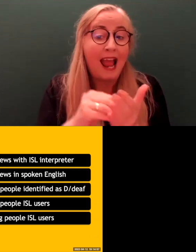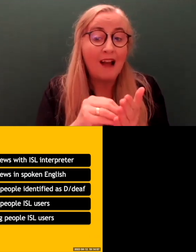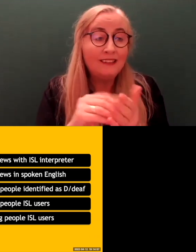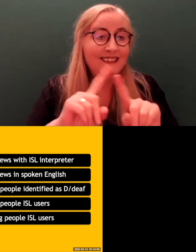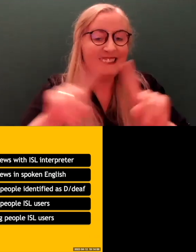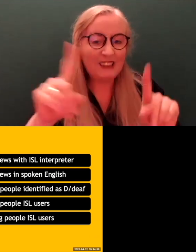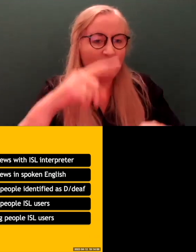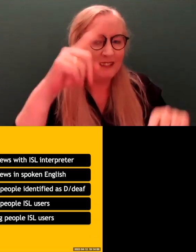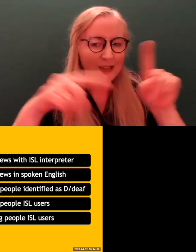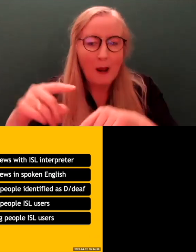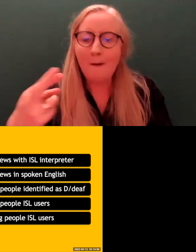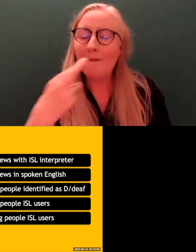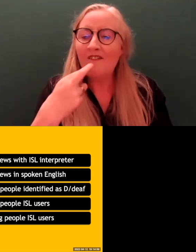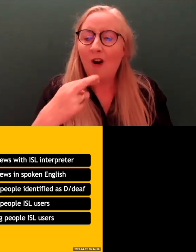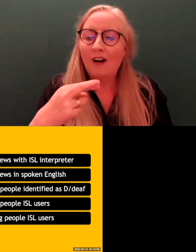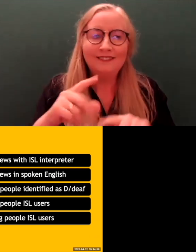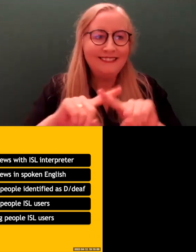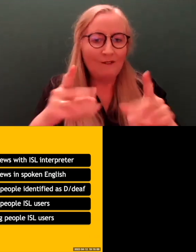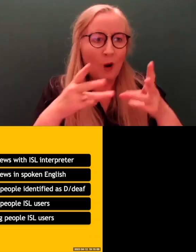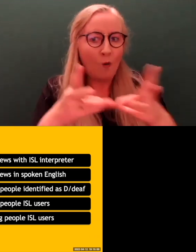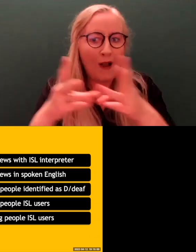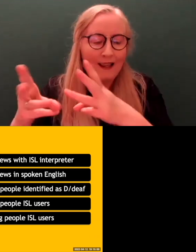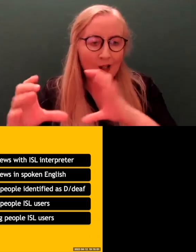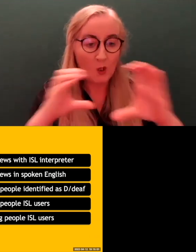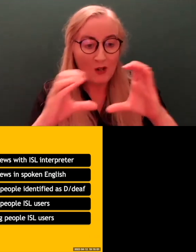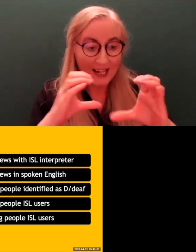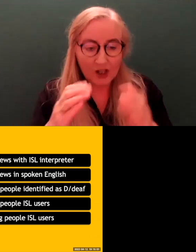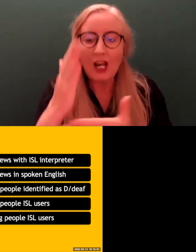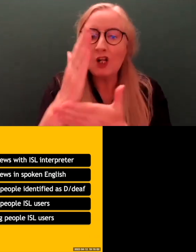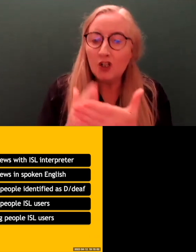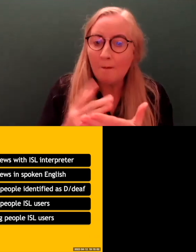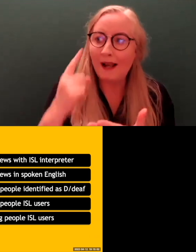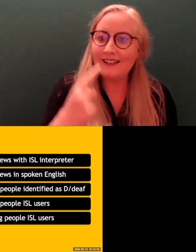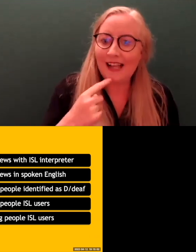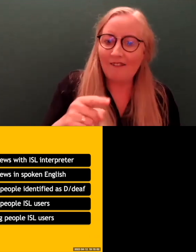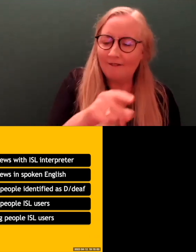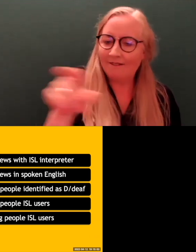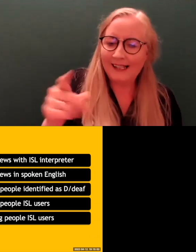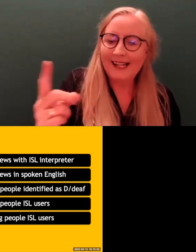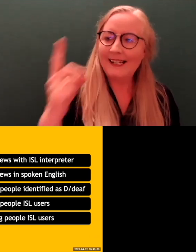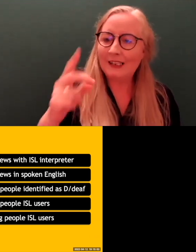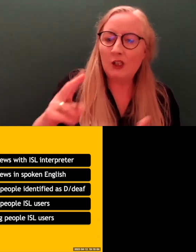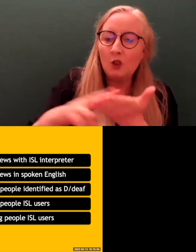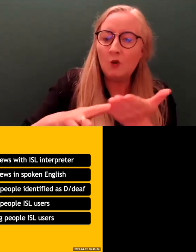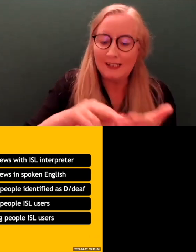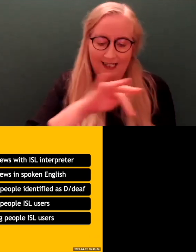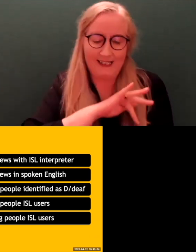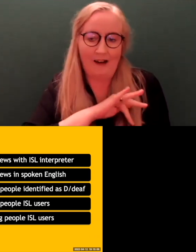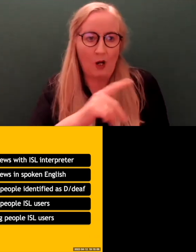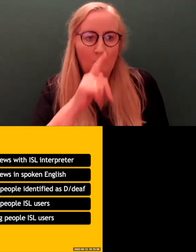preferred methods of communication. As I said, some of the Deaf people, you'd spoken English for the interview, and it was